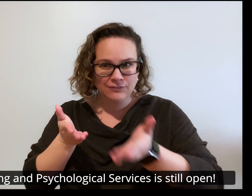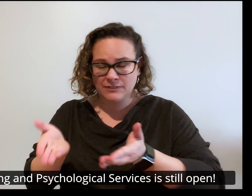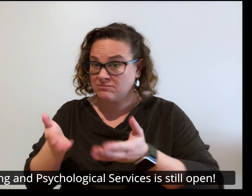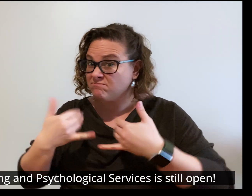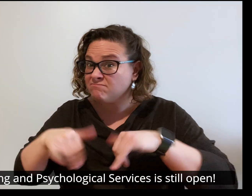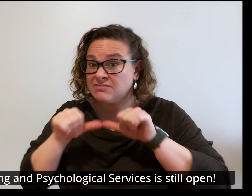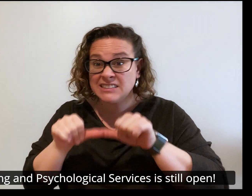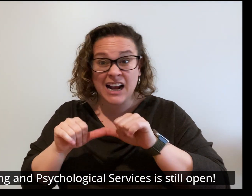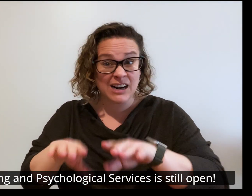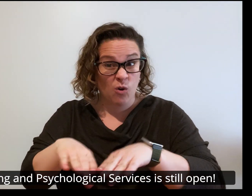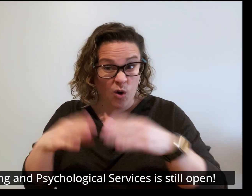open.